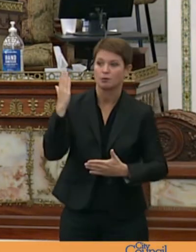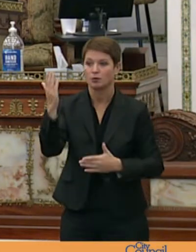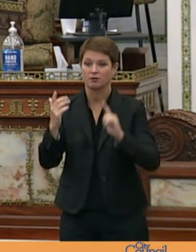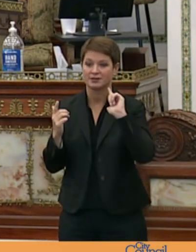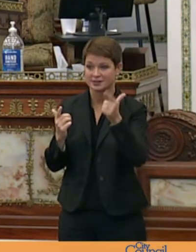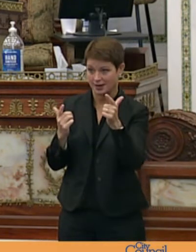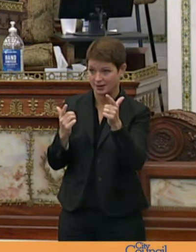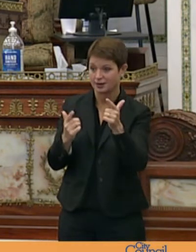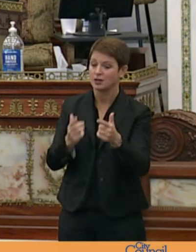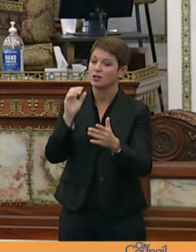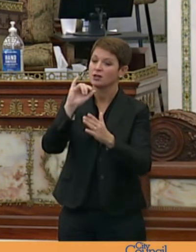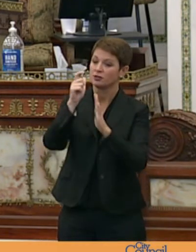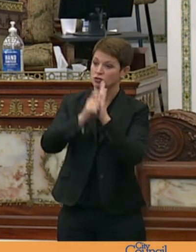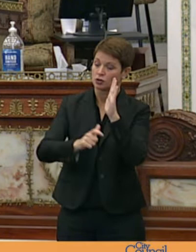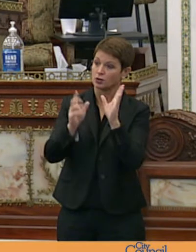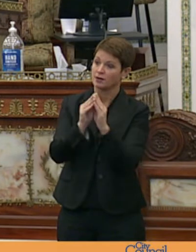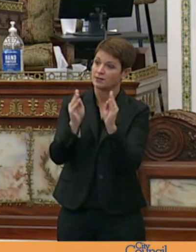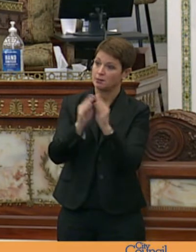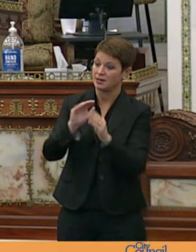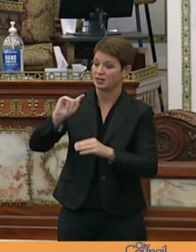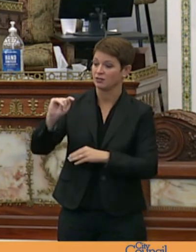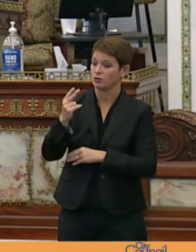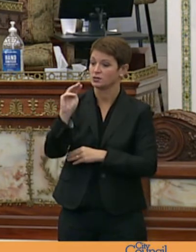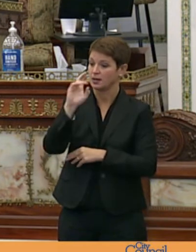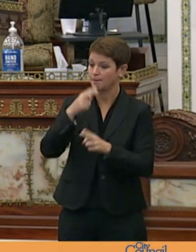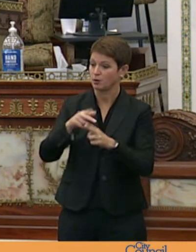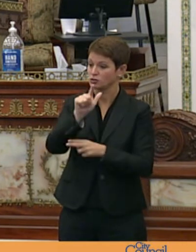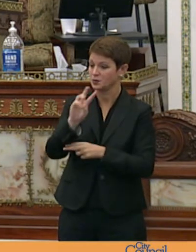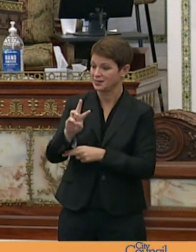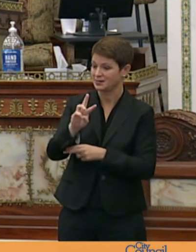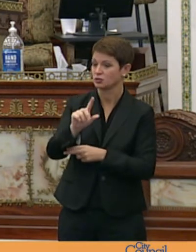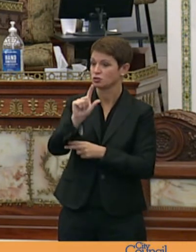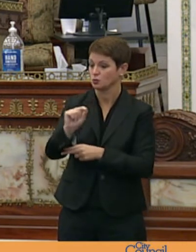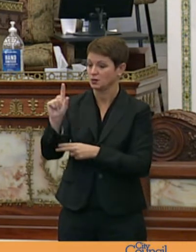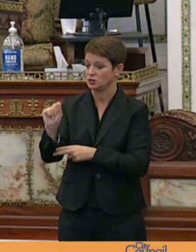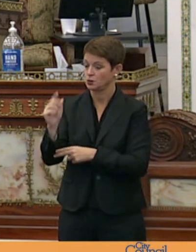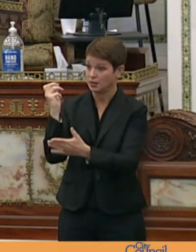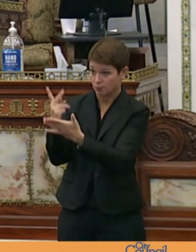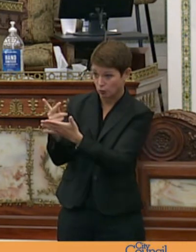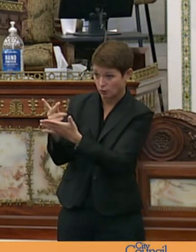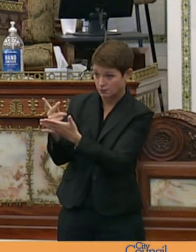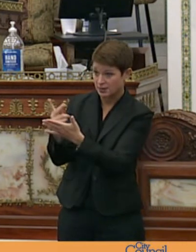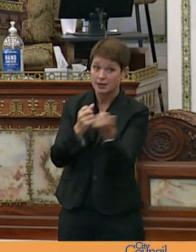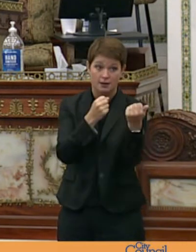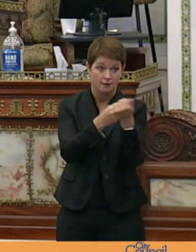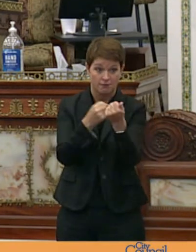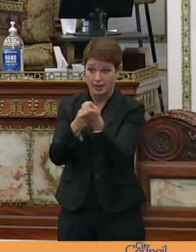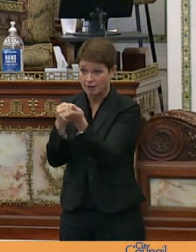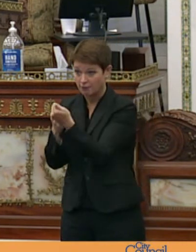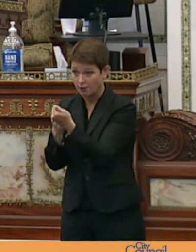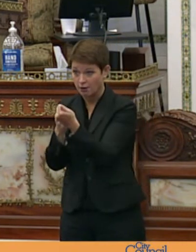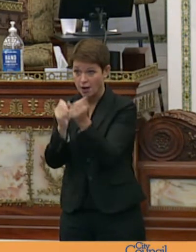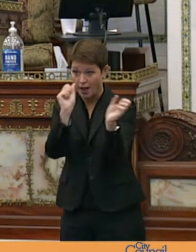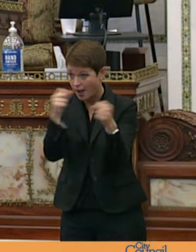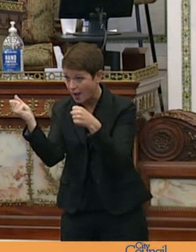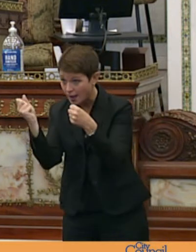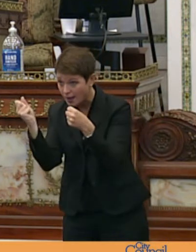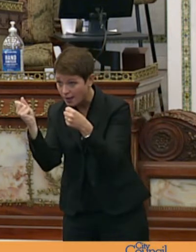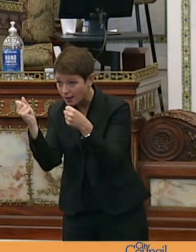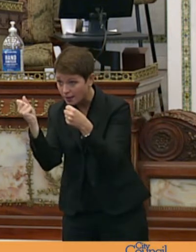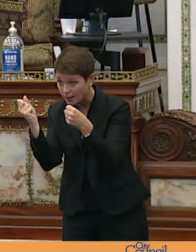properly second that the journal of the meeting of thursday march 26 2020 stand approved all in favor indicate by saying aye